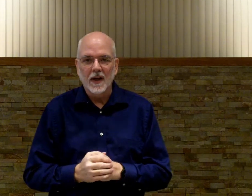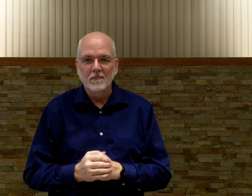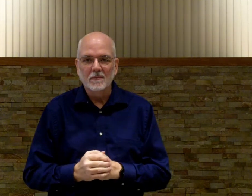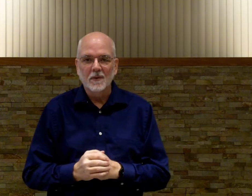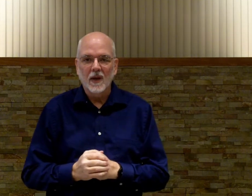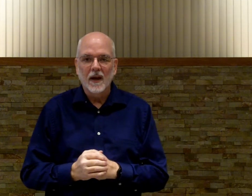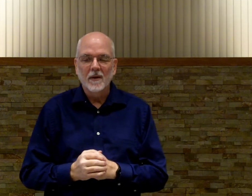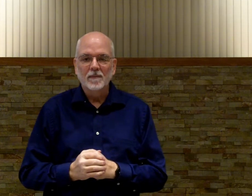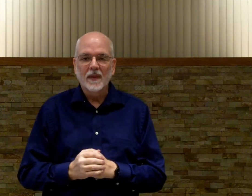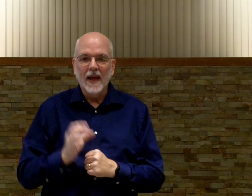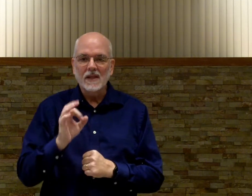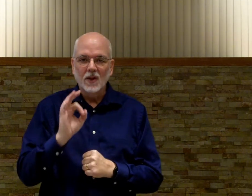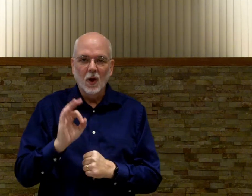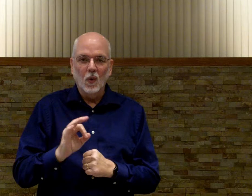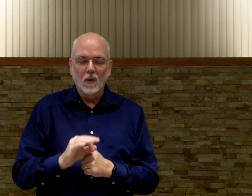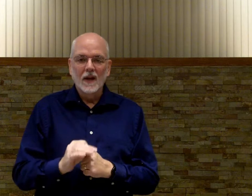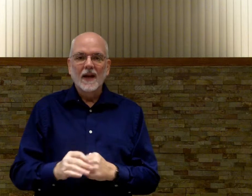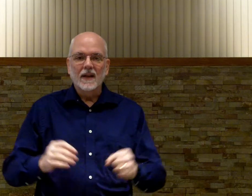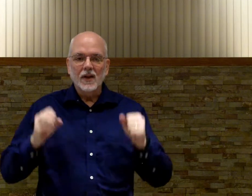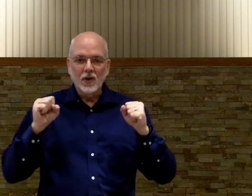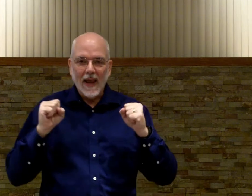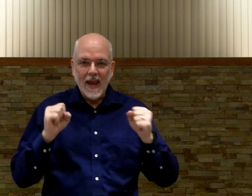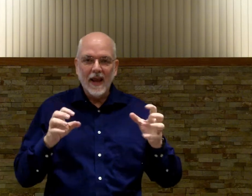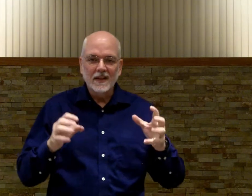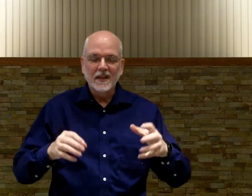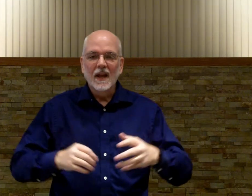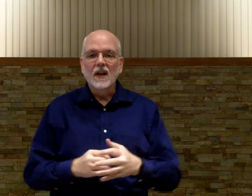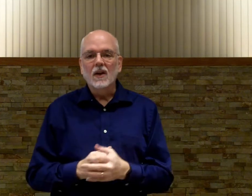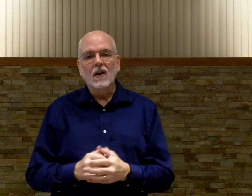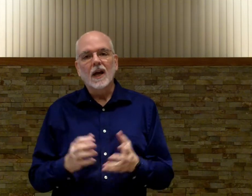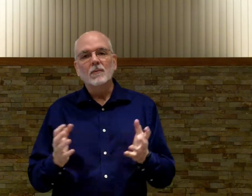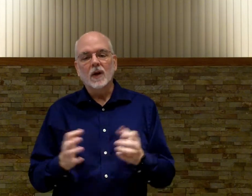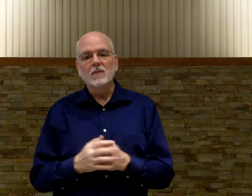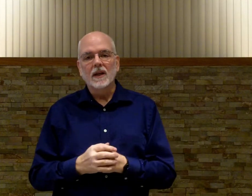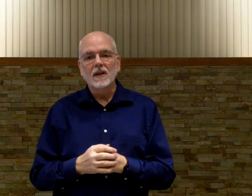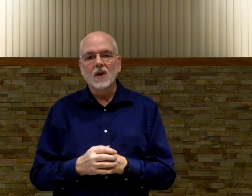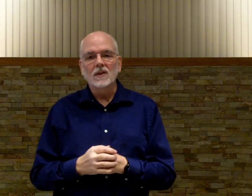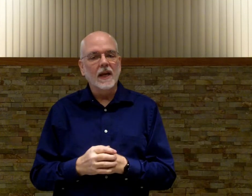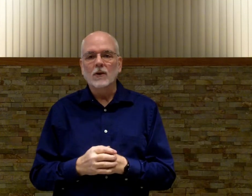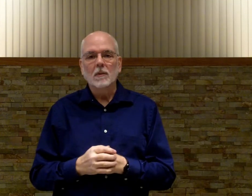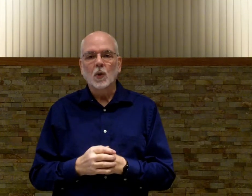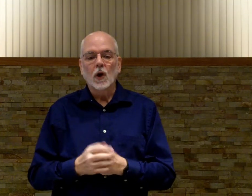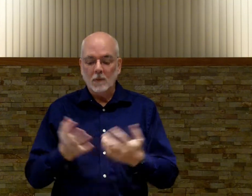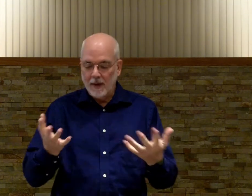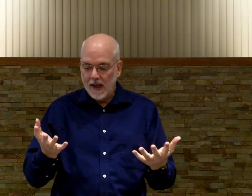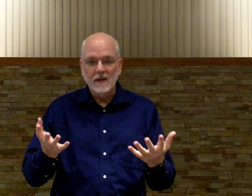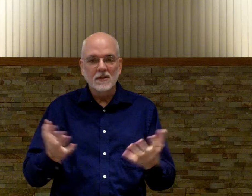time. Okay, that's the goal, to get your hands. There are times when I'm singing songs, I can't remember the words, my hands